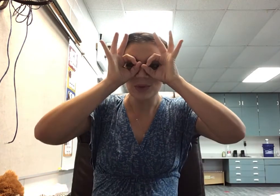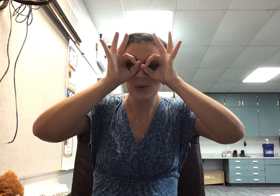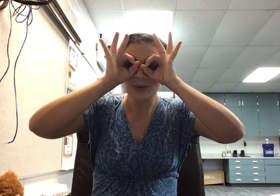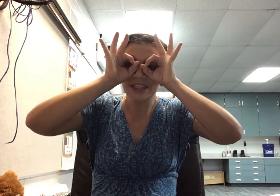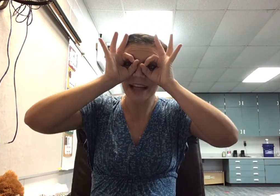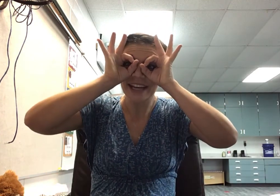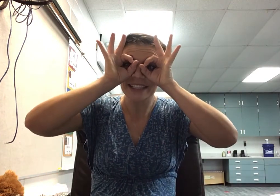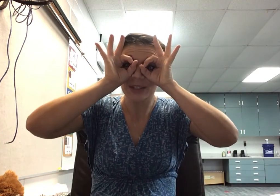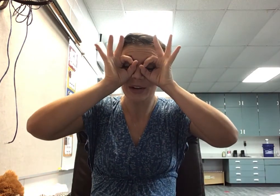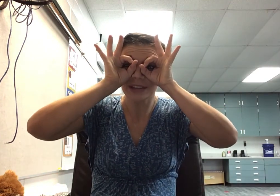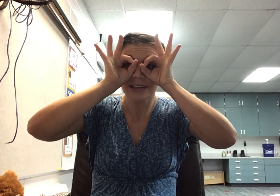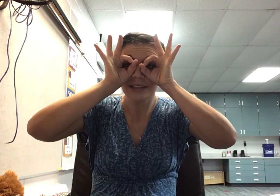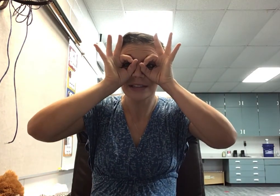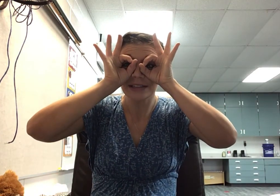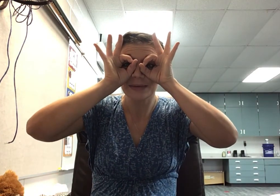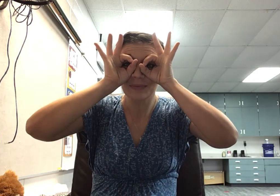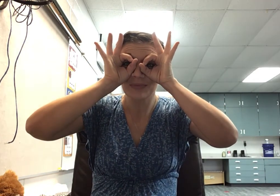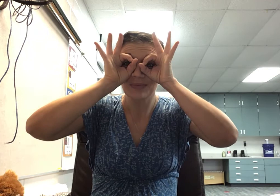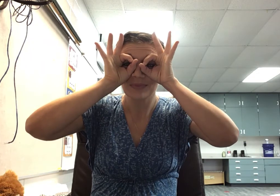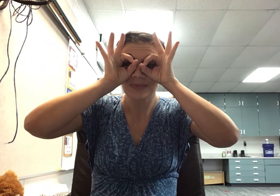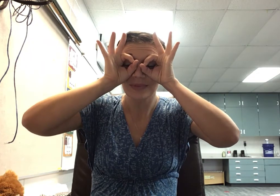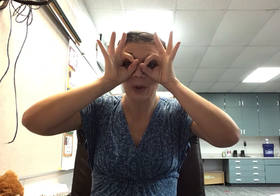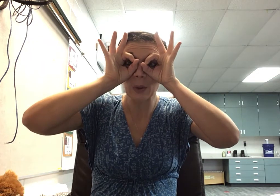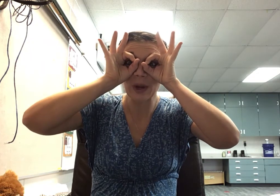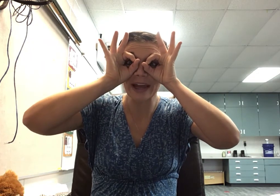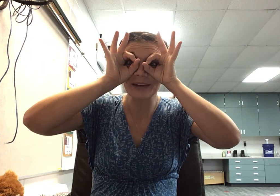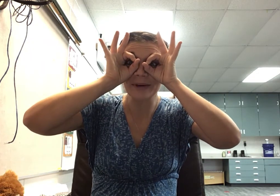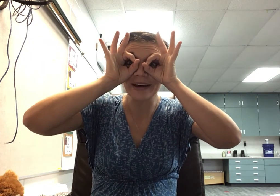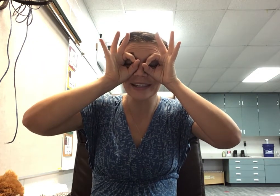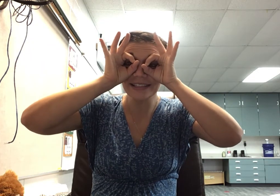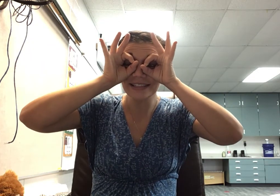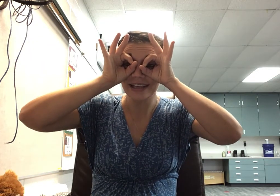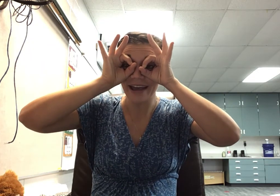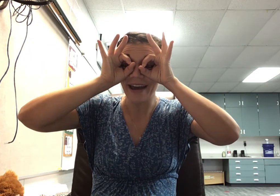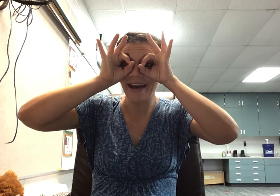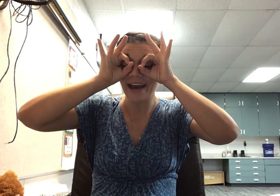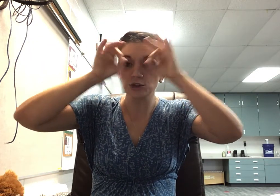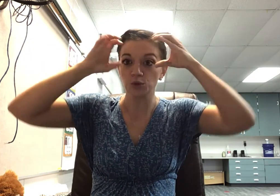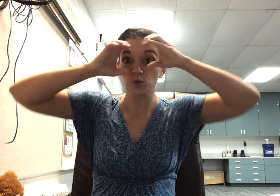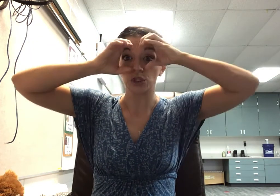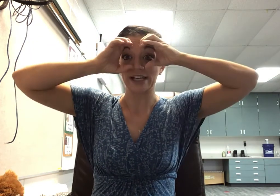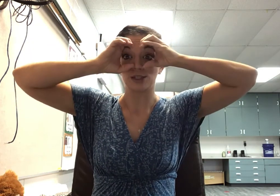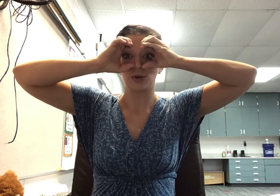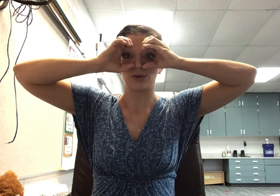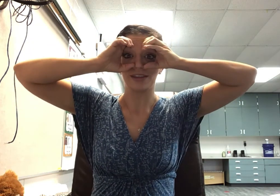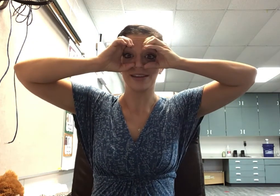whose glasses are these? Grandmas. And whose glasses are these?